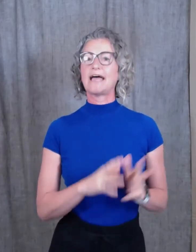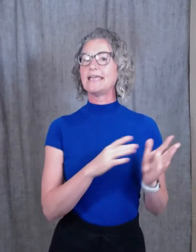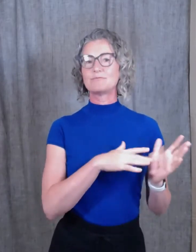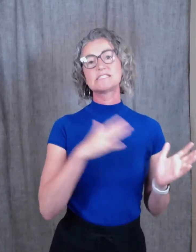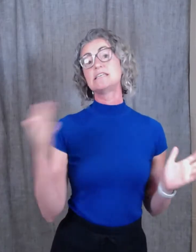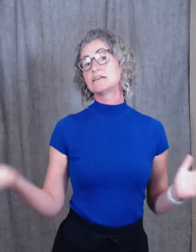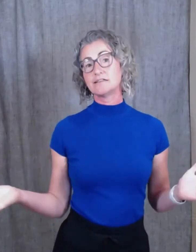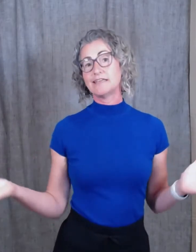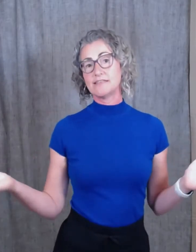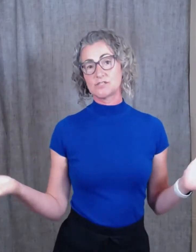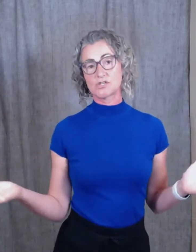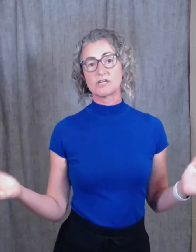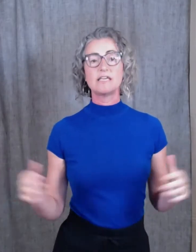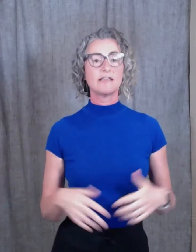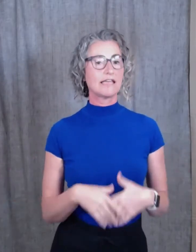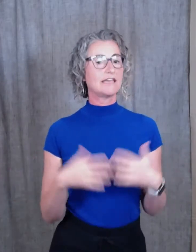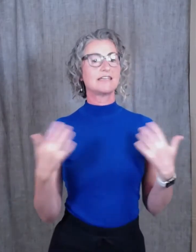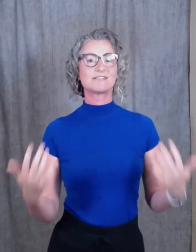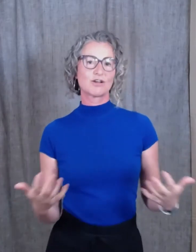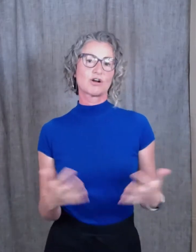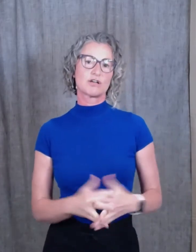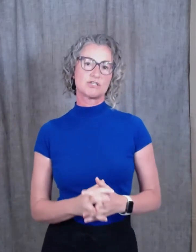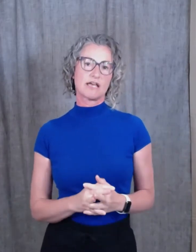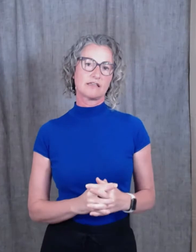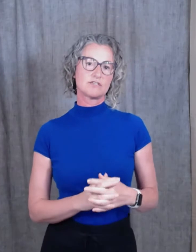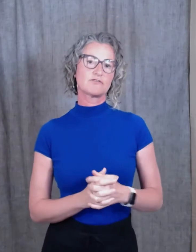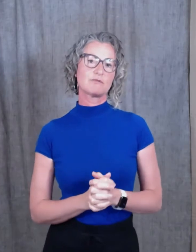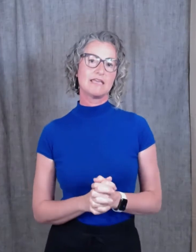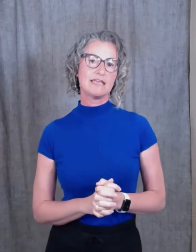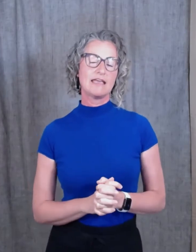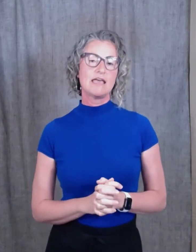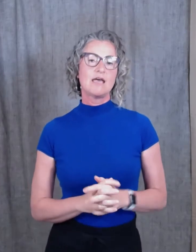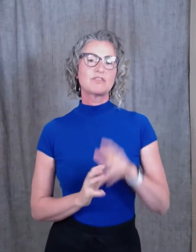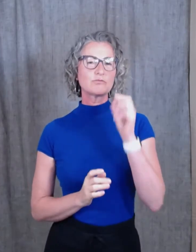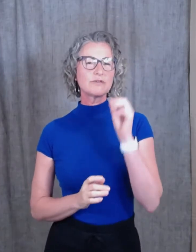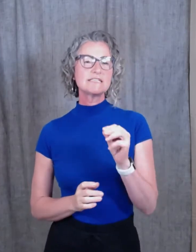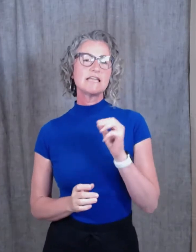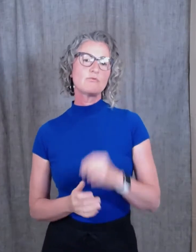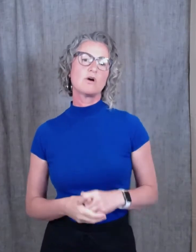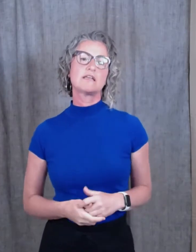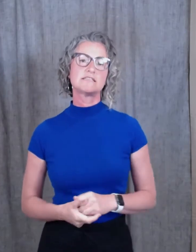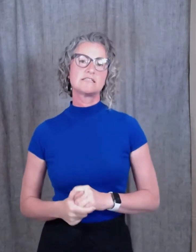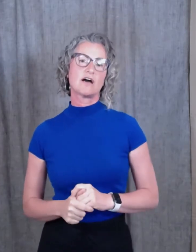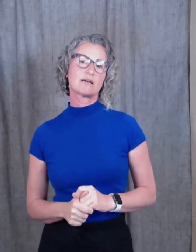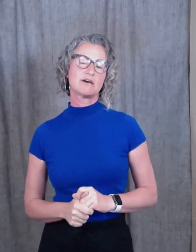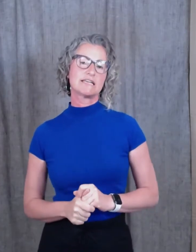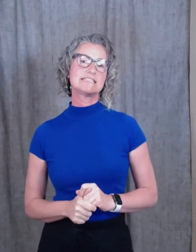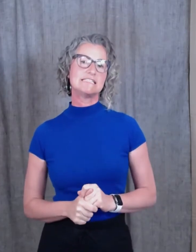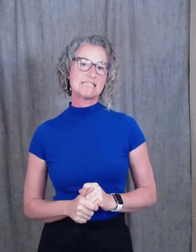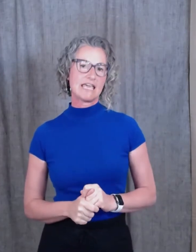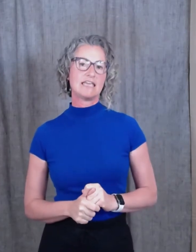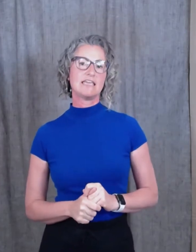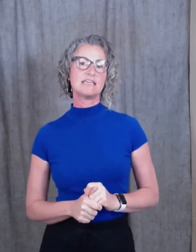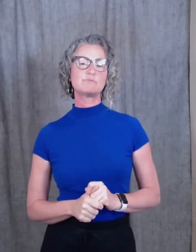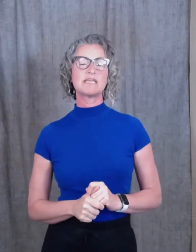am still in this journey, and it is a current challenge for me. But the reason I wanted to talk about it today is because